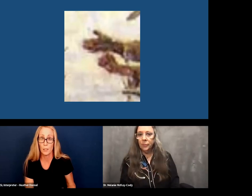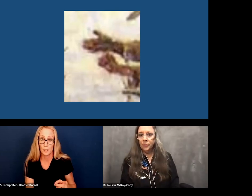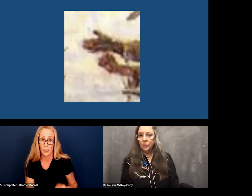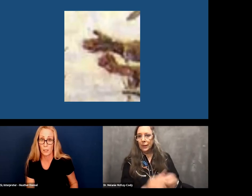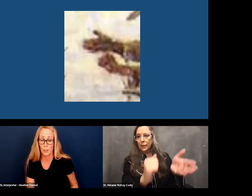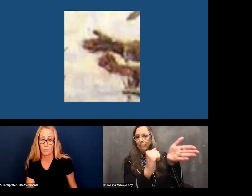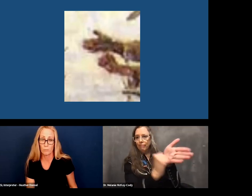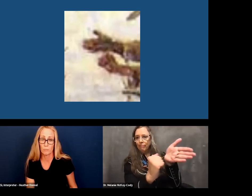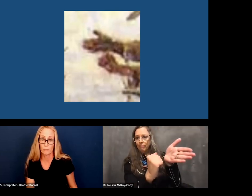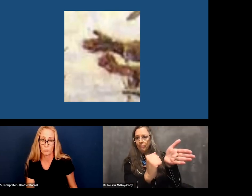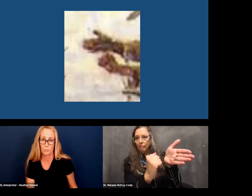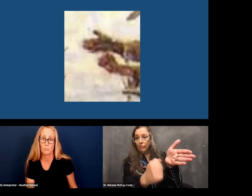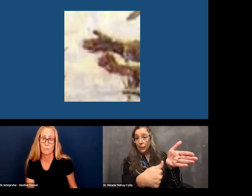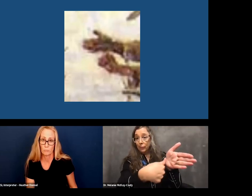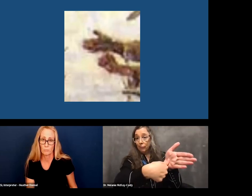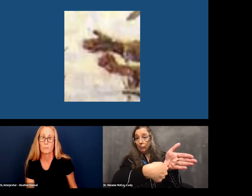could be indicated here.